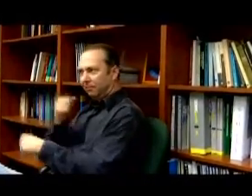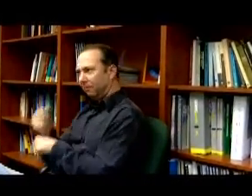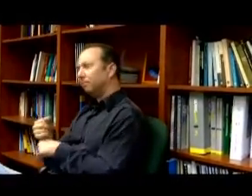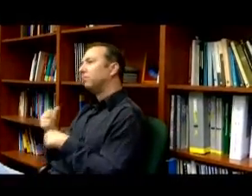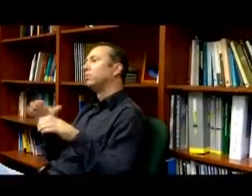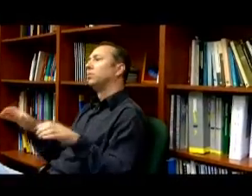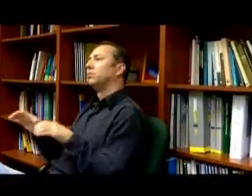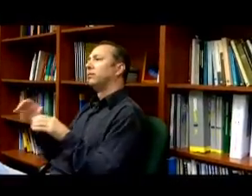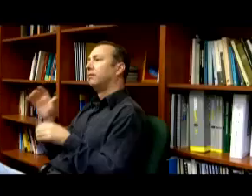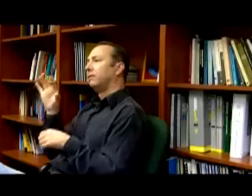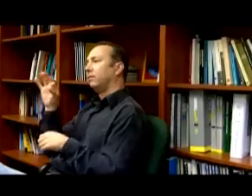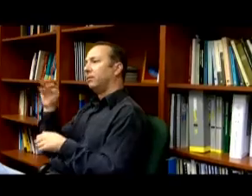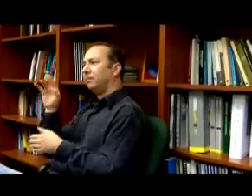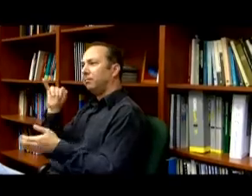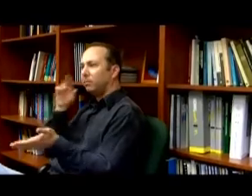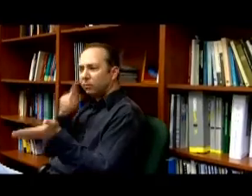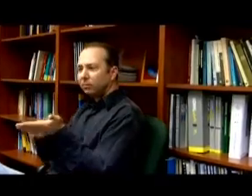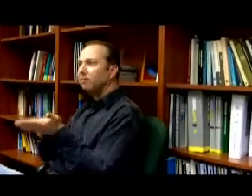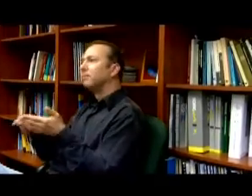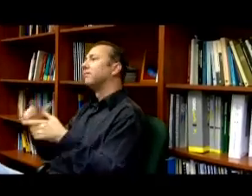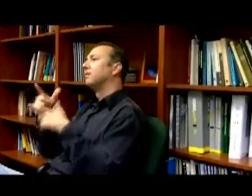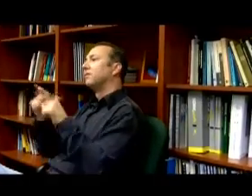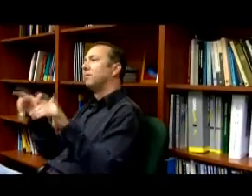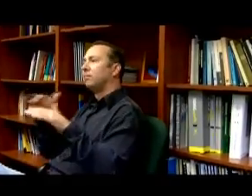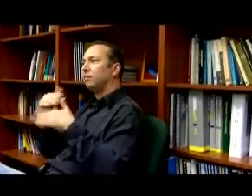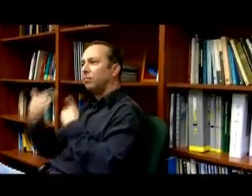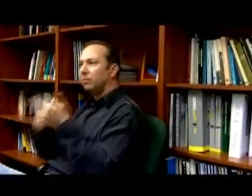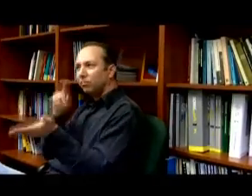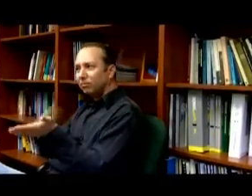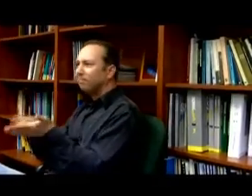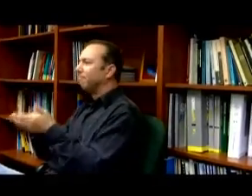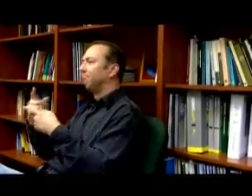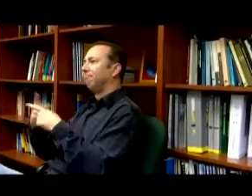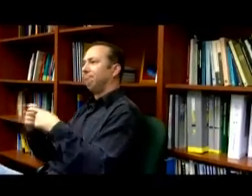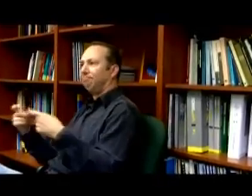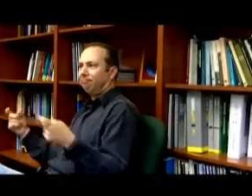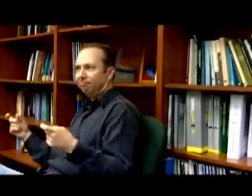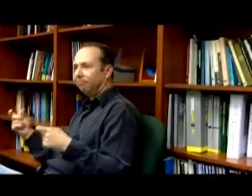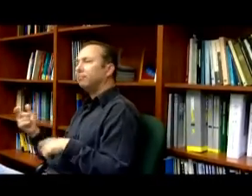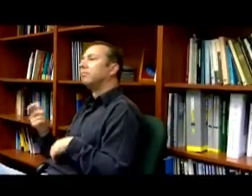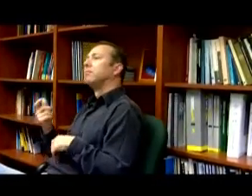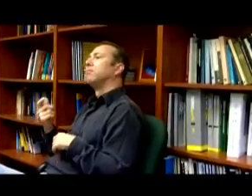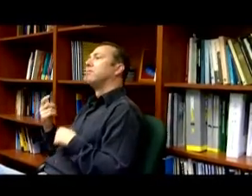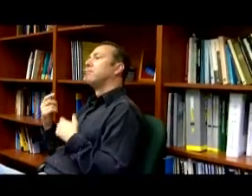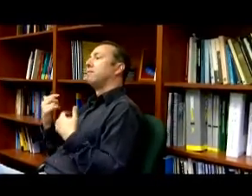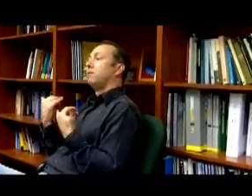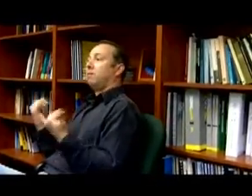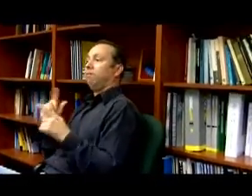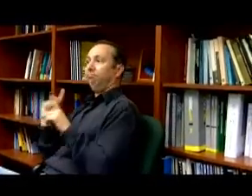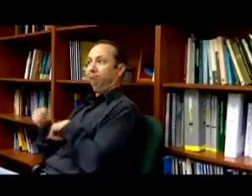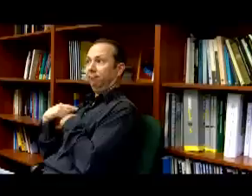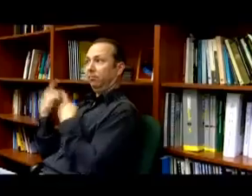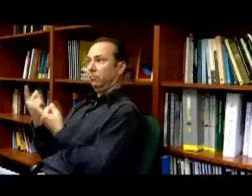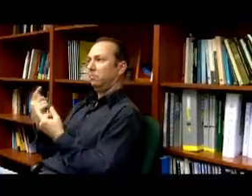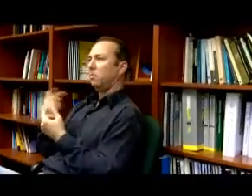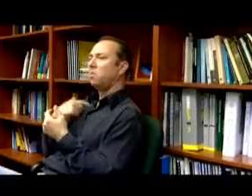Dr. Emory and have for many years now doing fMRI research and language processing, linguistic